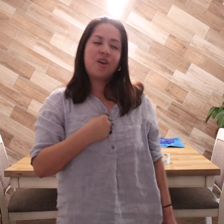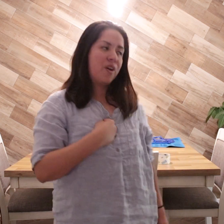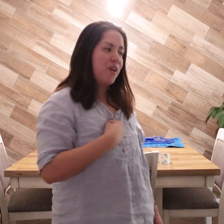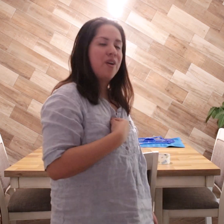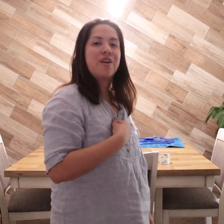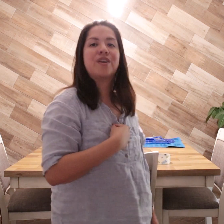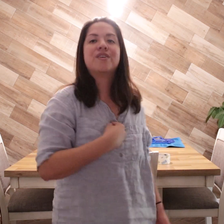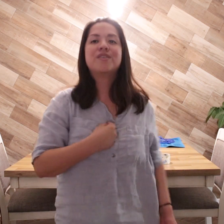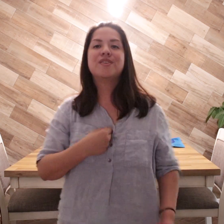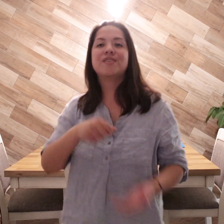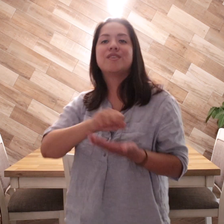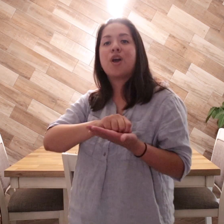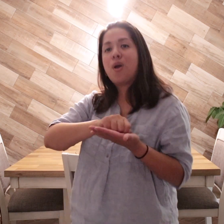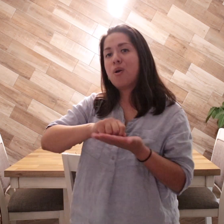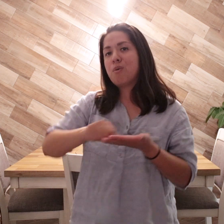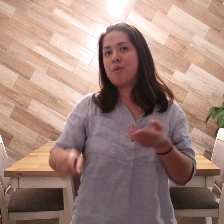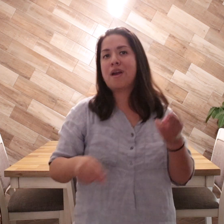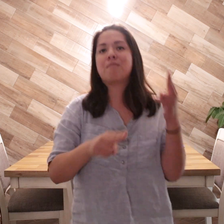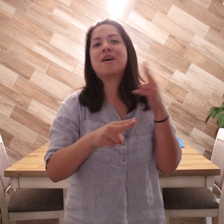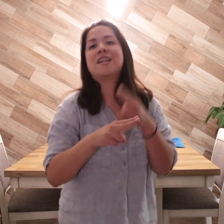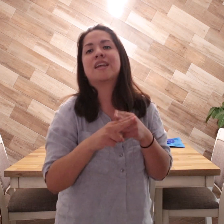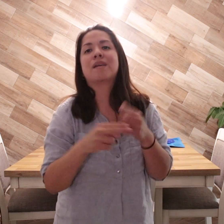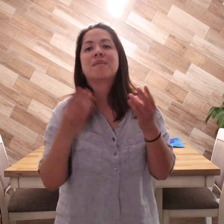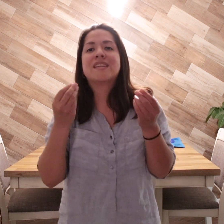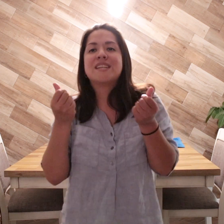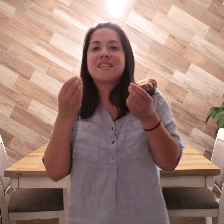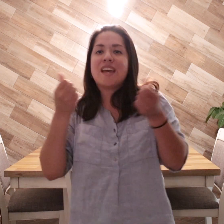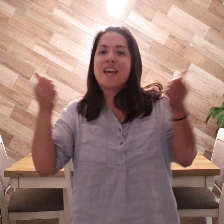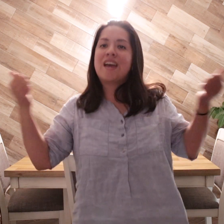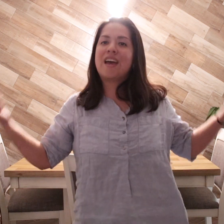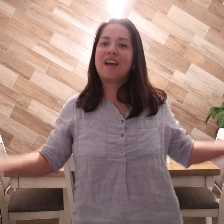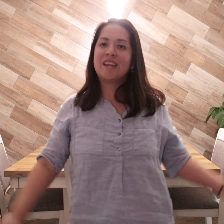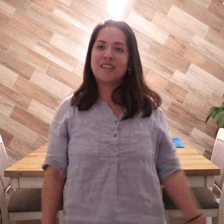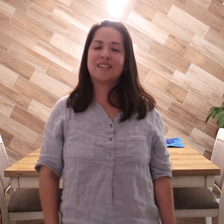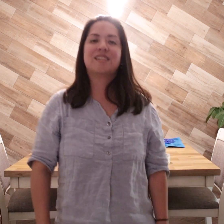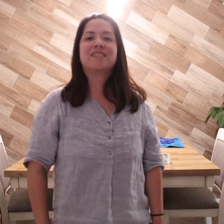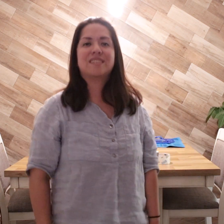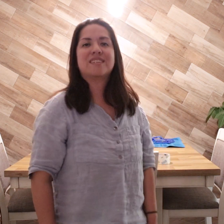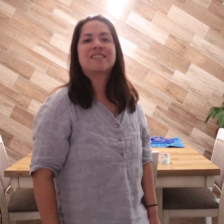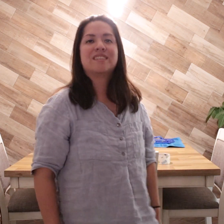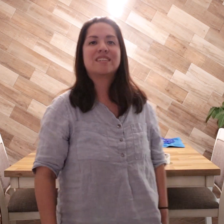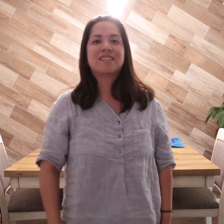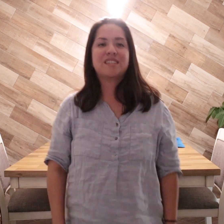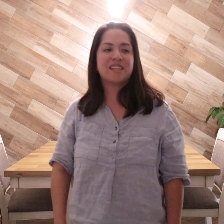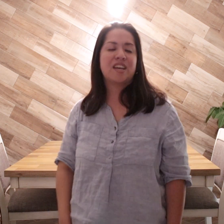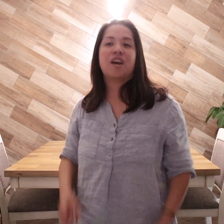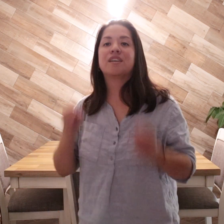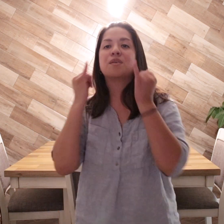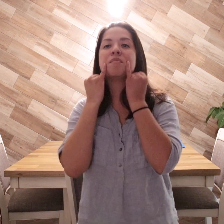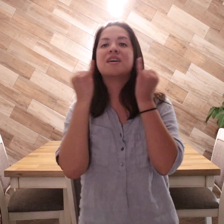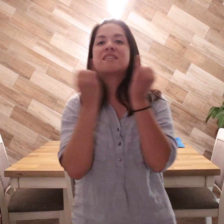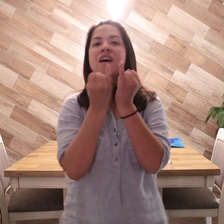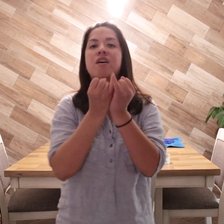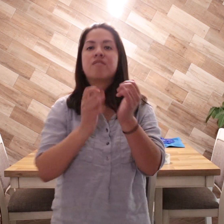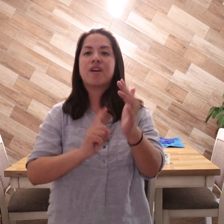I've got my name in the sand I've been talking to myself for